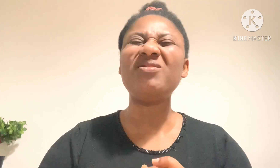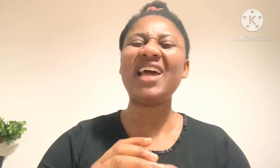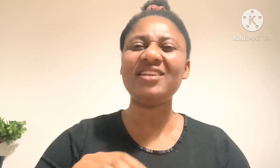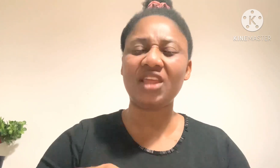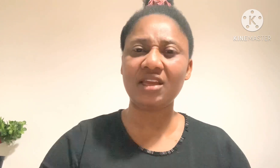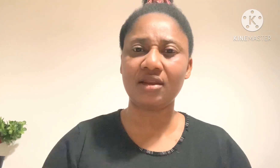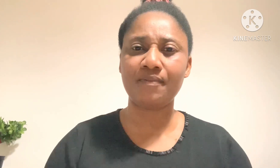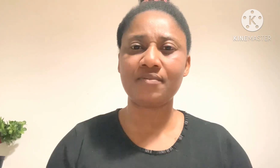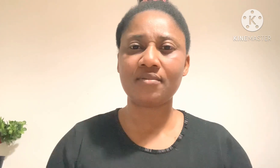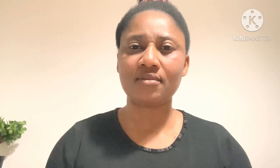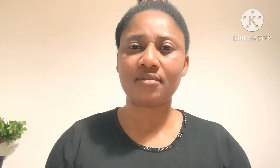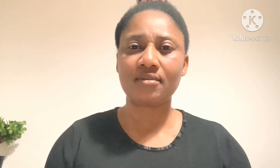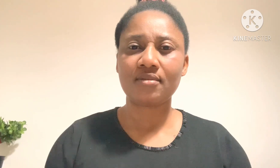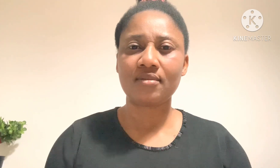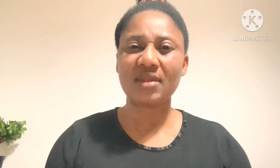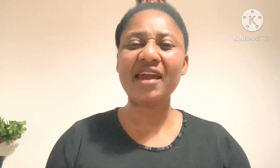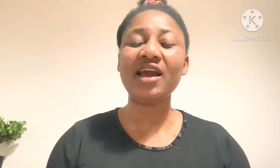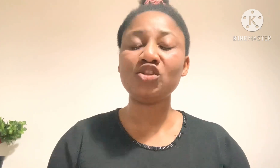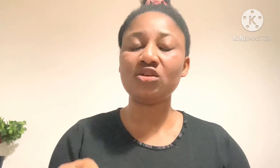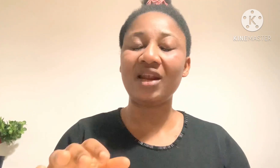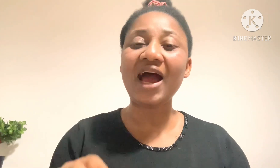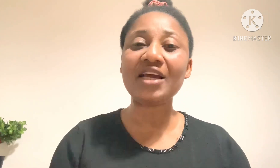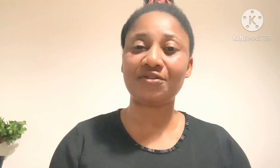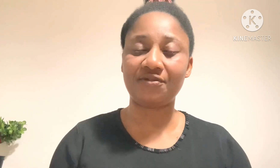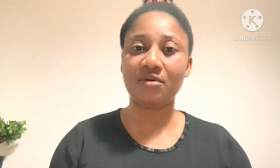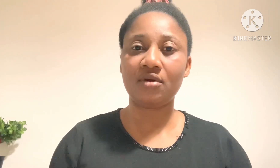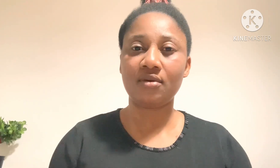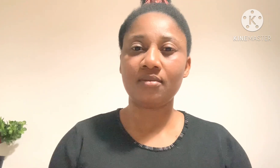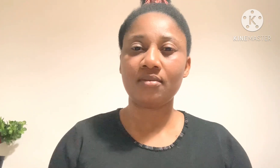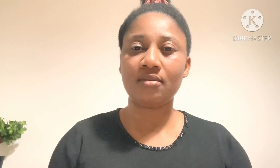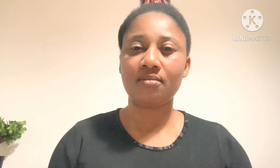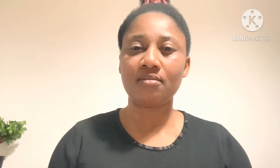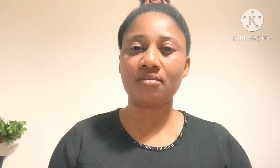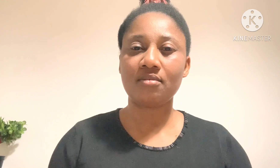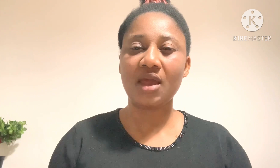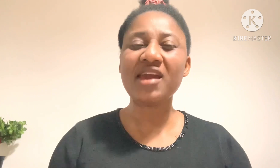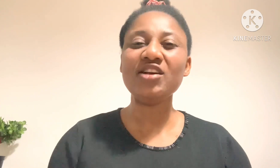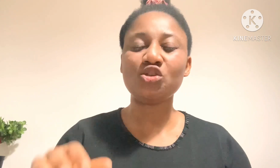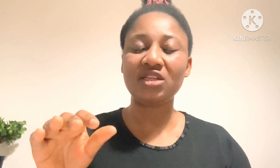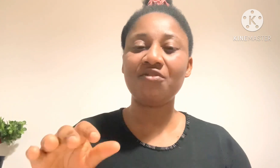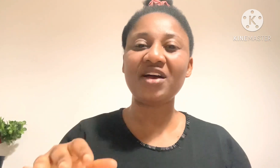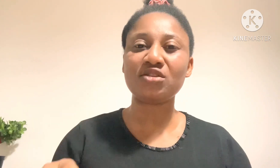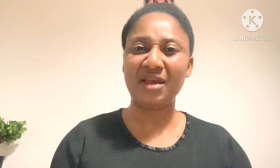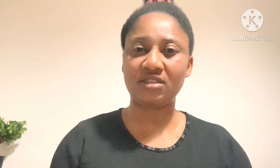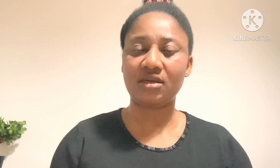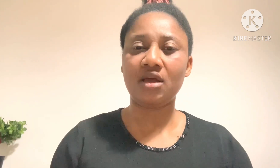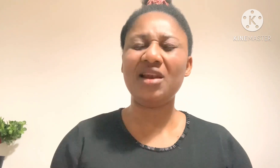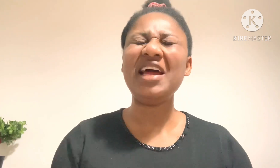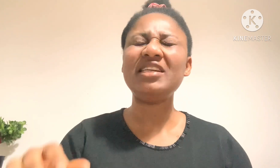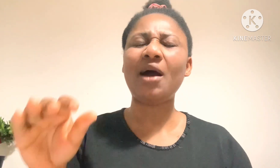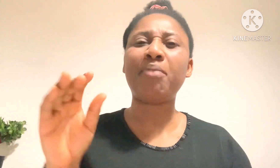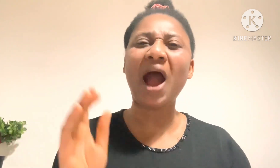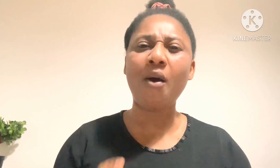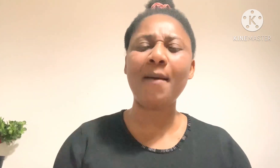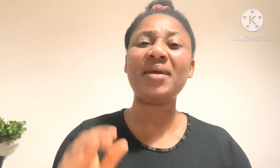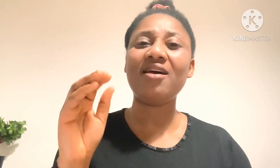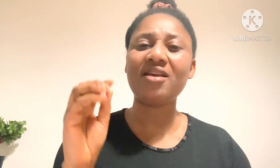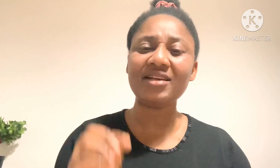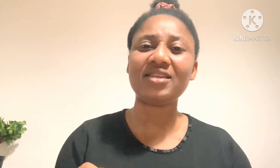contending against your life. Against your divestment. Let our power be arrested